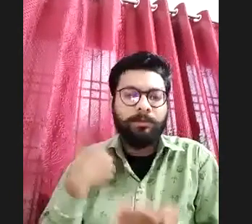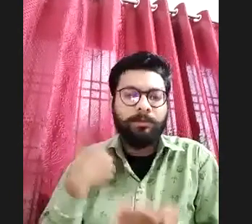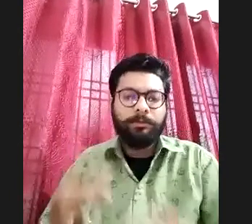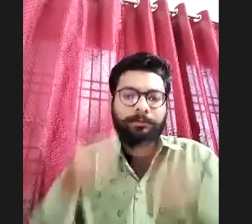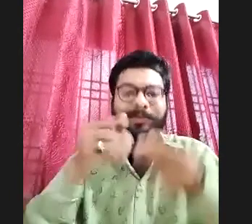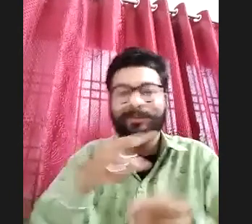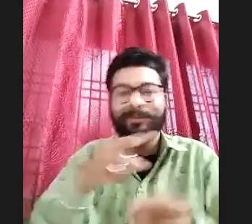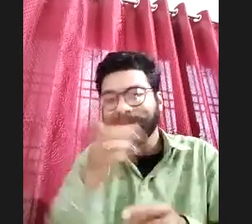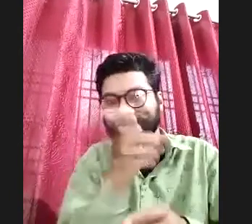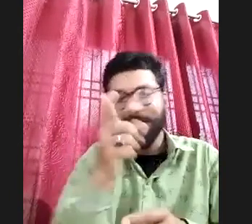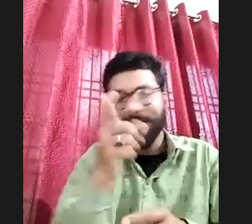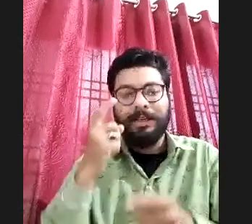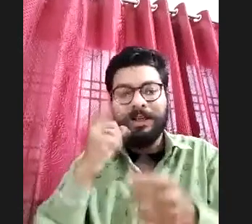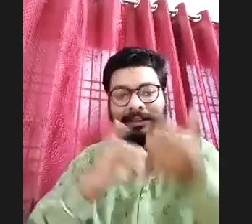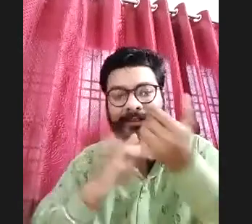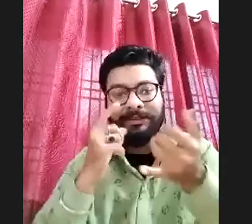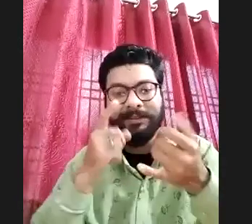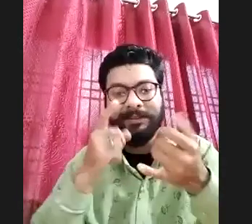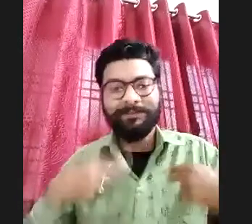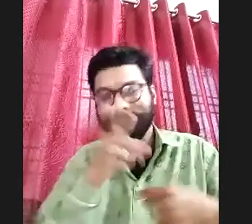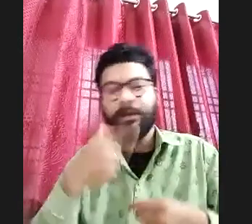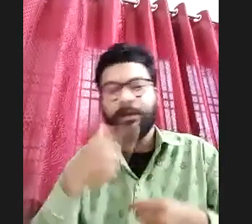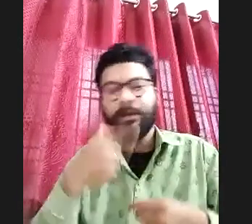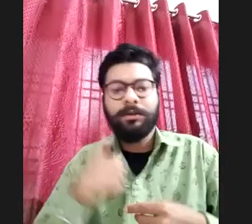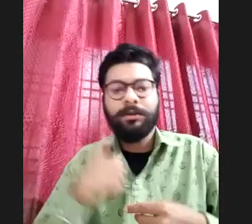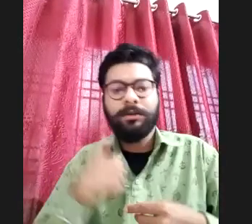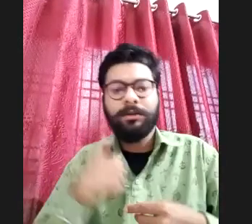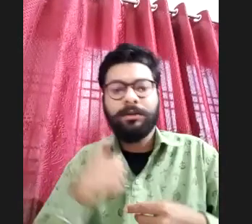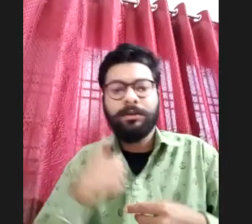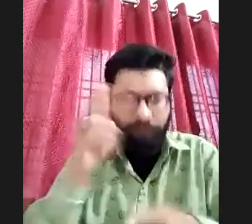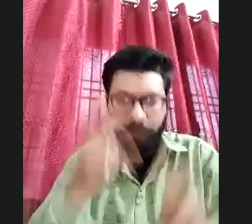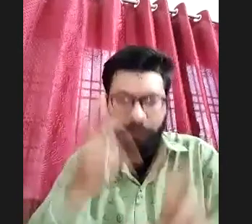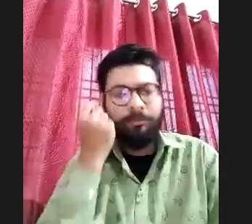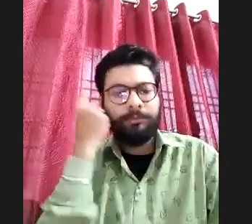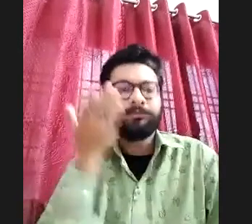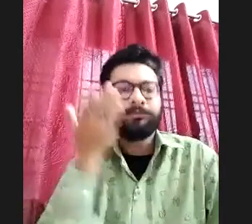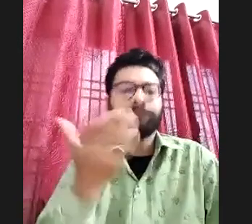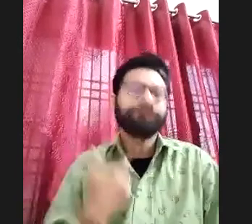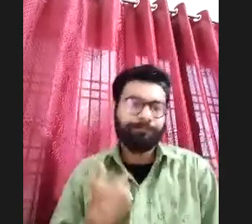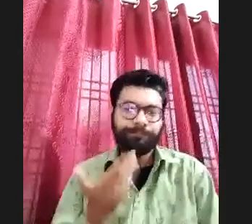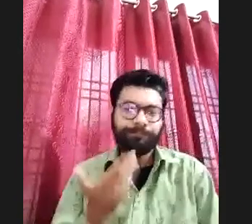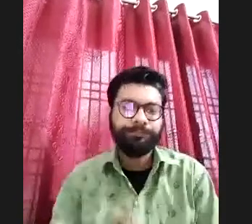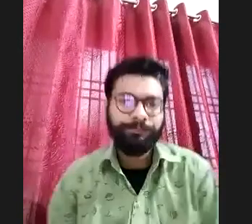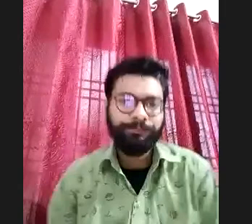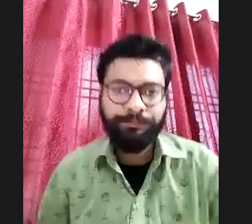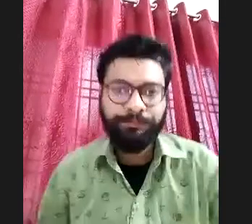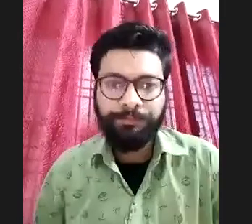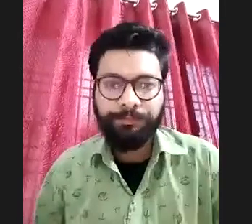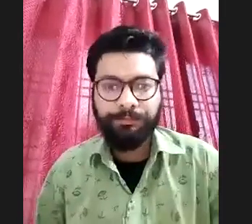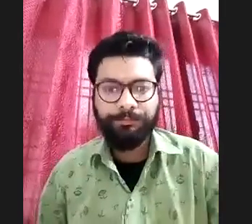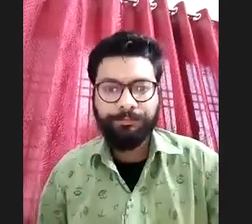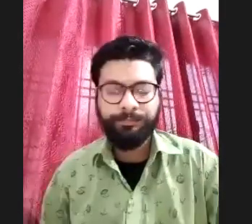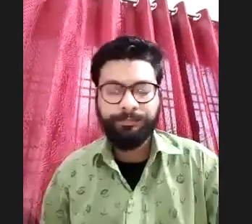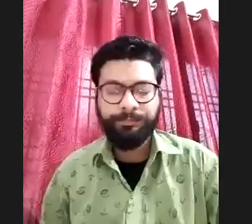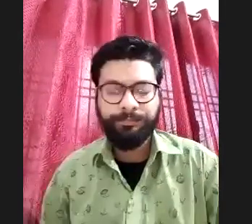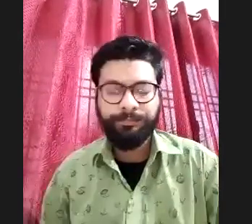waiting for that opportunity and he is seeing other people are getting the opportunity. Apart from that, they are not getting the good mark